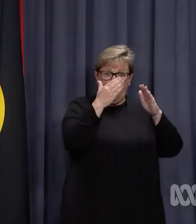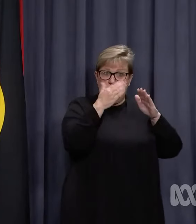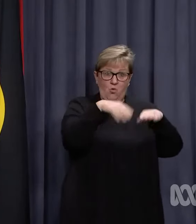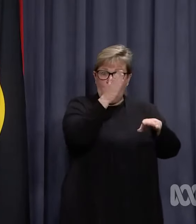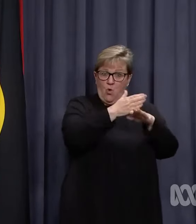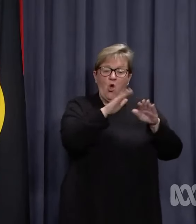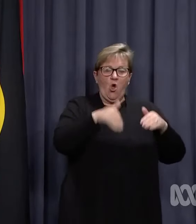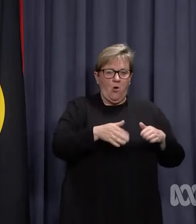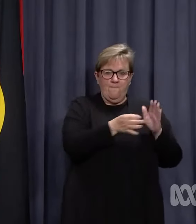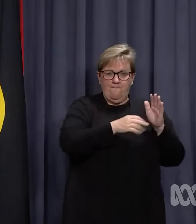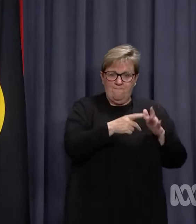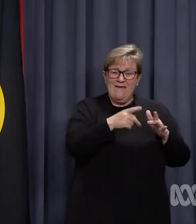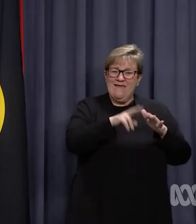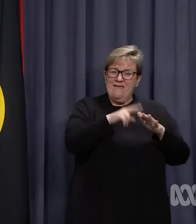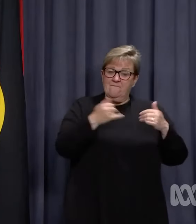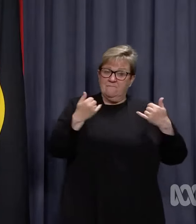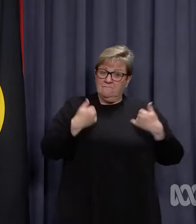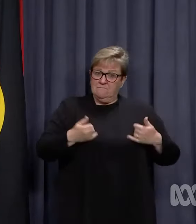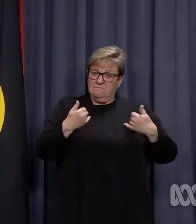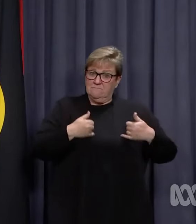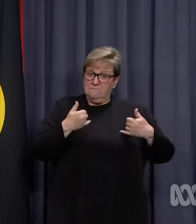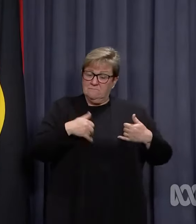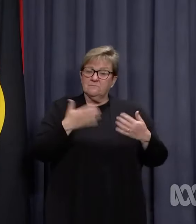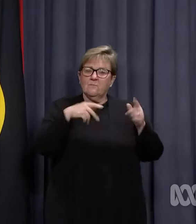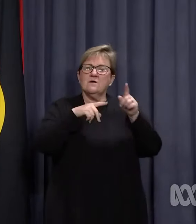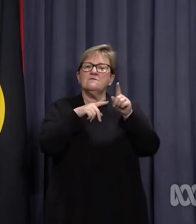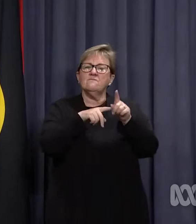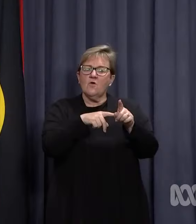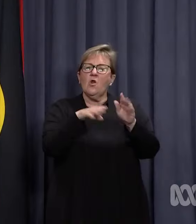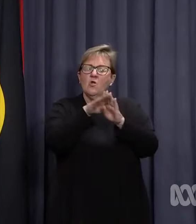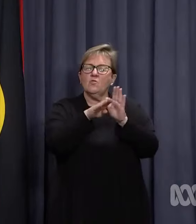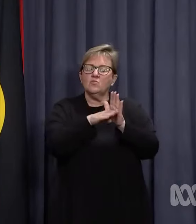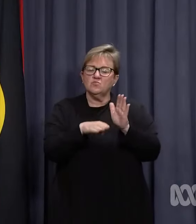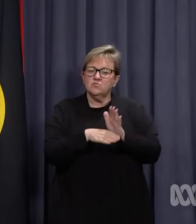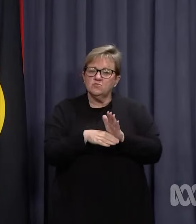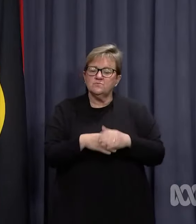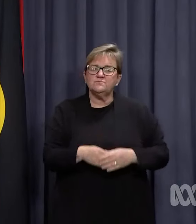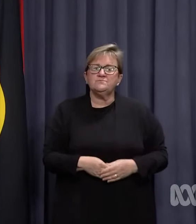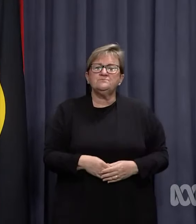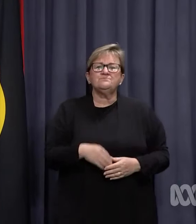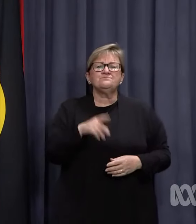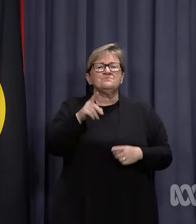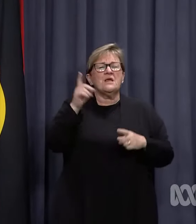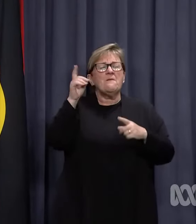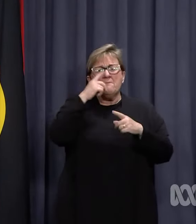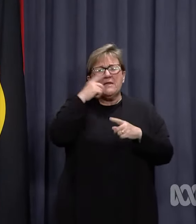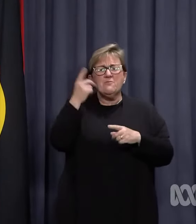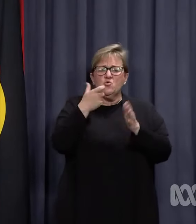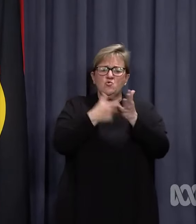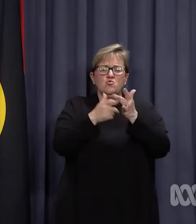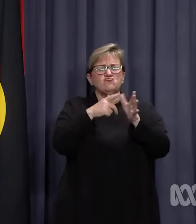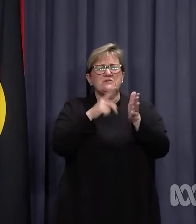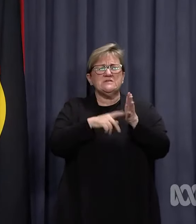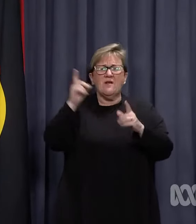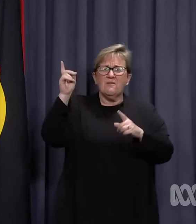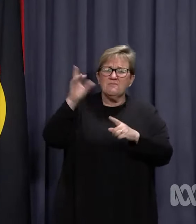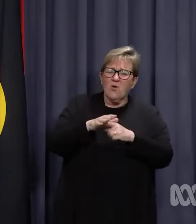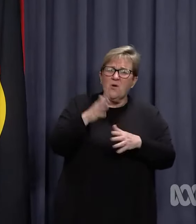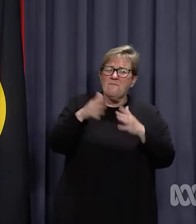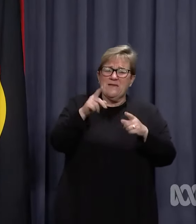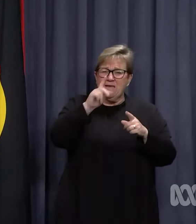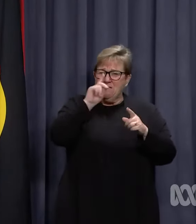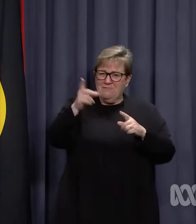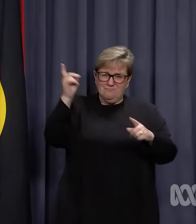And if symptoms develop, follow the symptomatic close contact rules. A critical worker is someone whose role cannot be